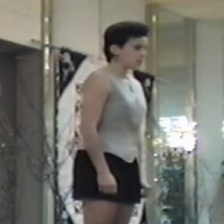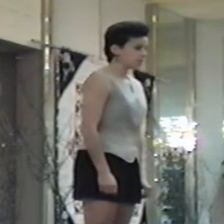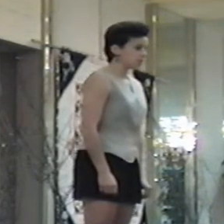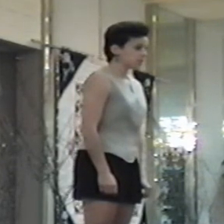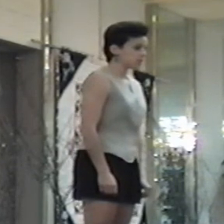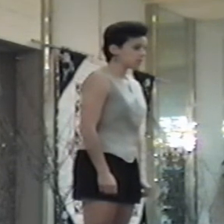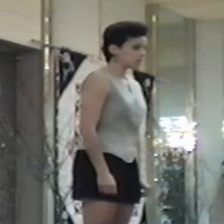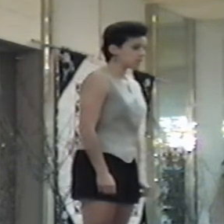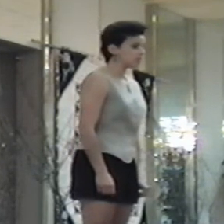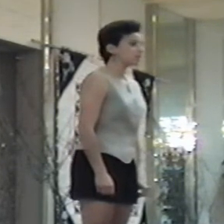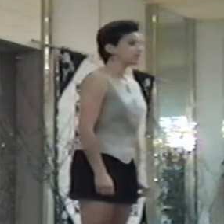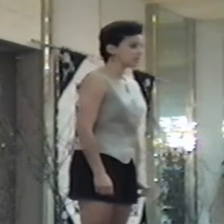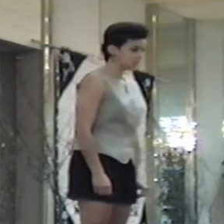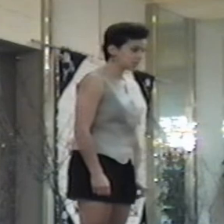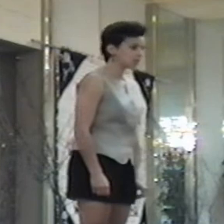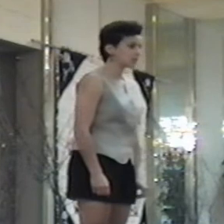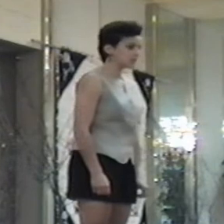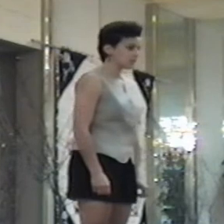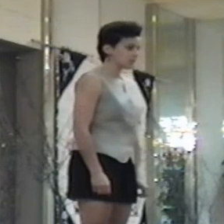to face with Ron Coleman in that gorgeous makeup? No.